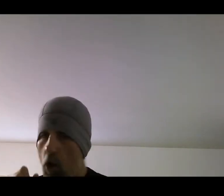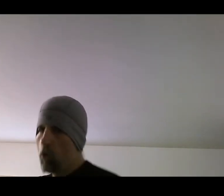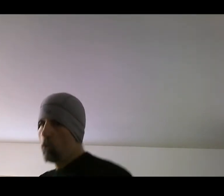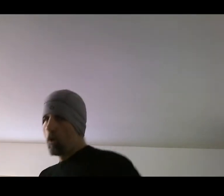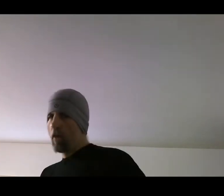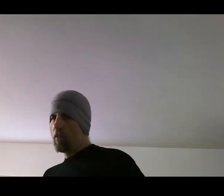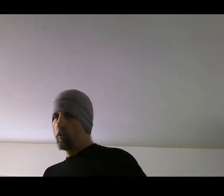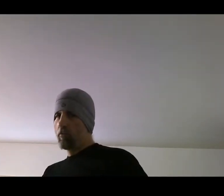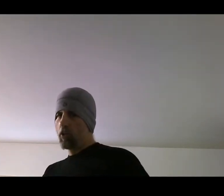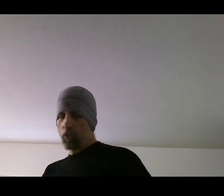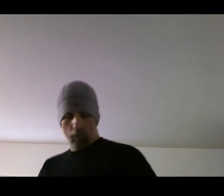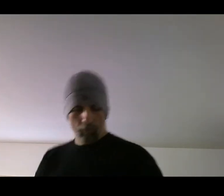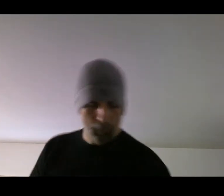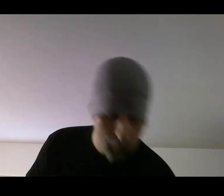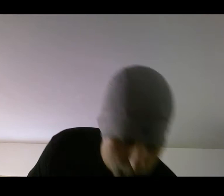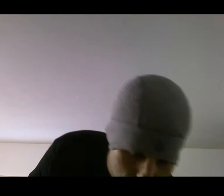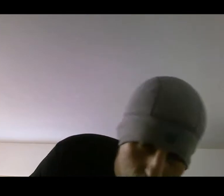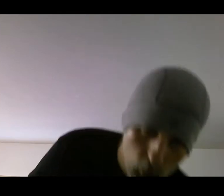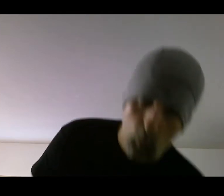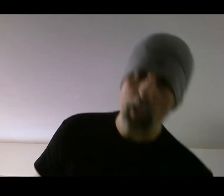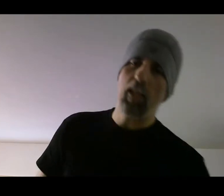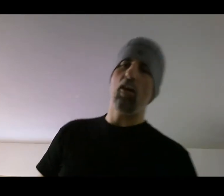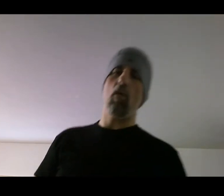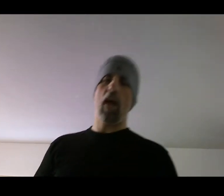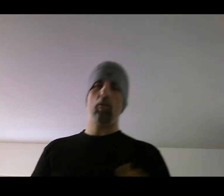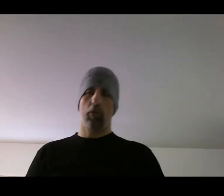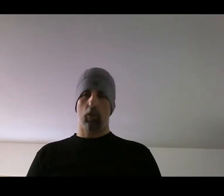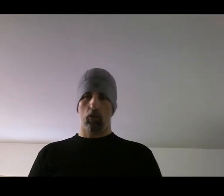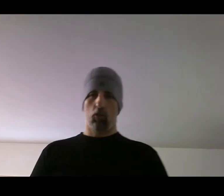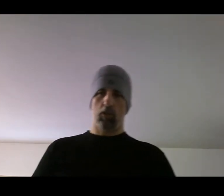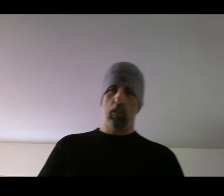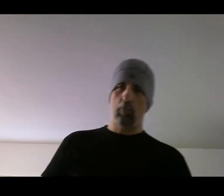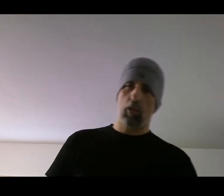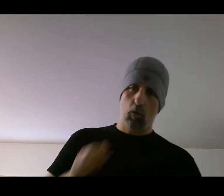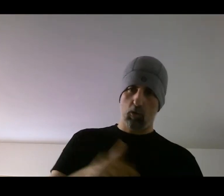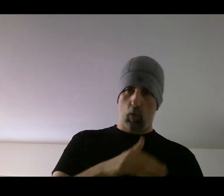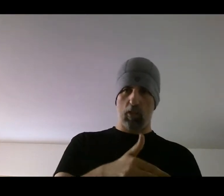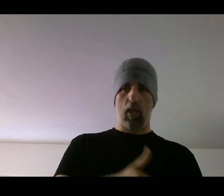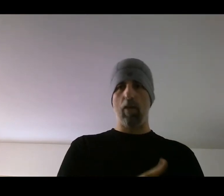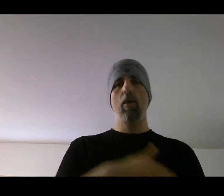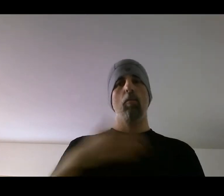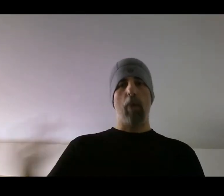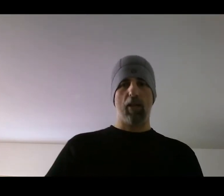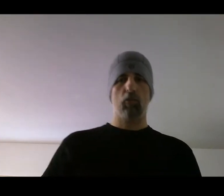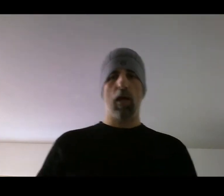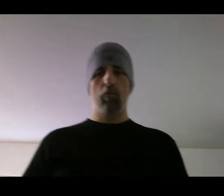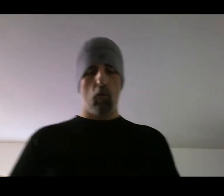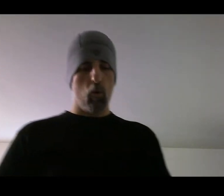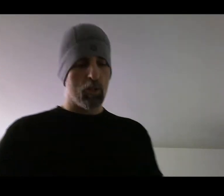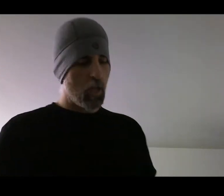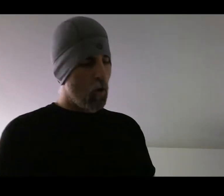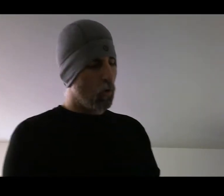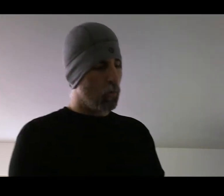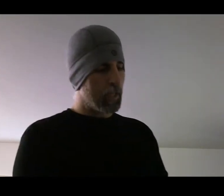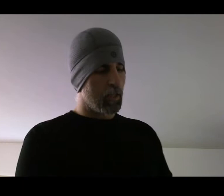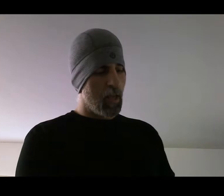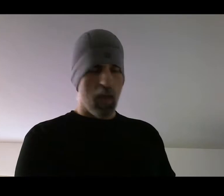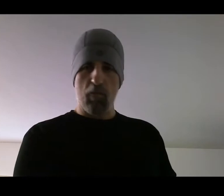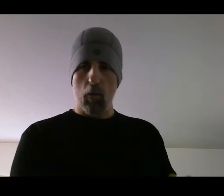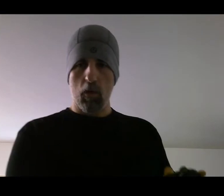and then reverse it. We can get all that with the control scheme that goes once again back to round fours where we can, if I want to